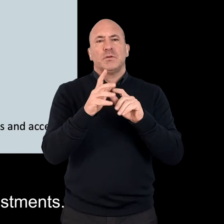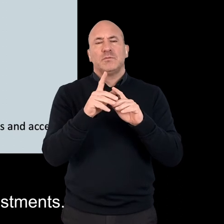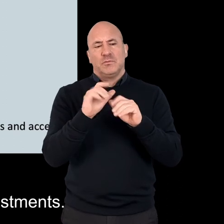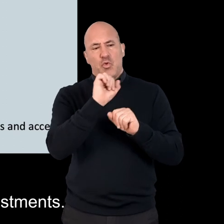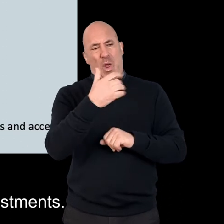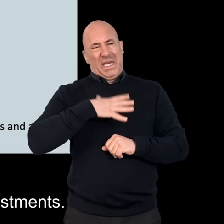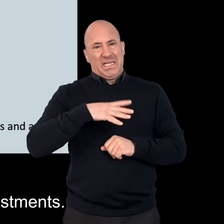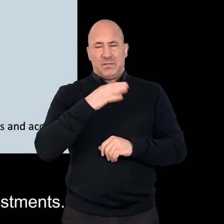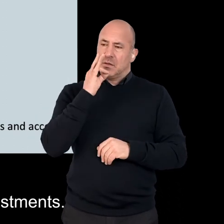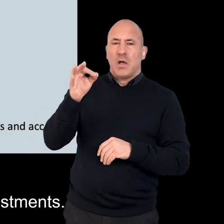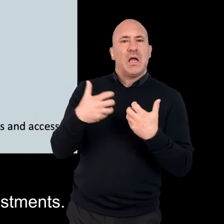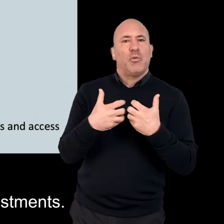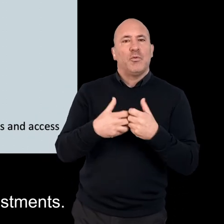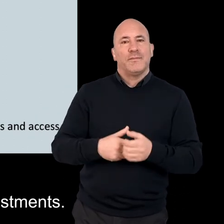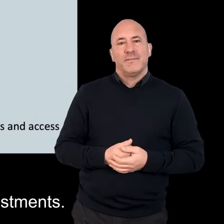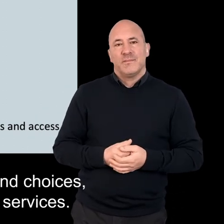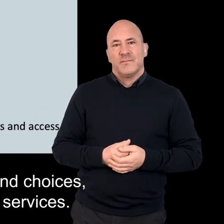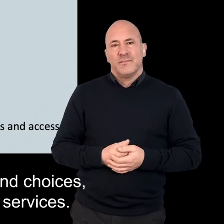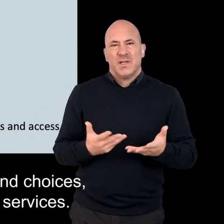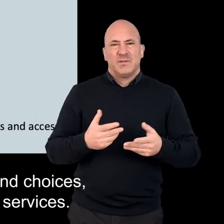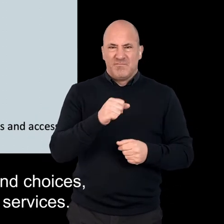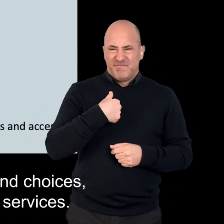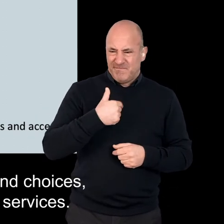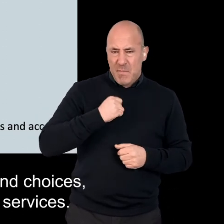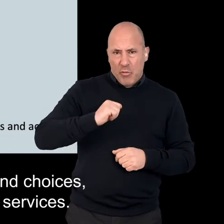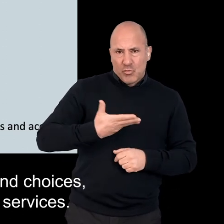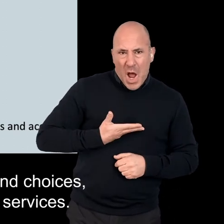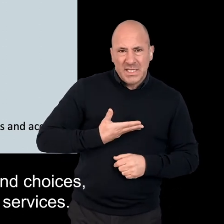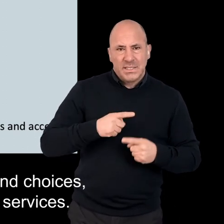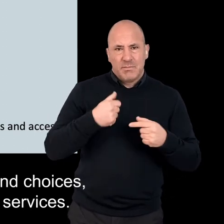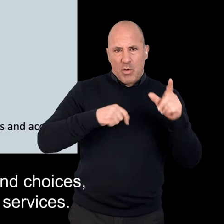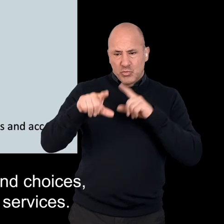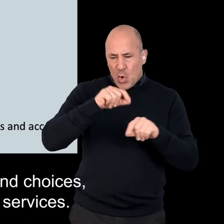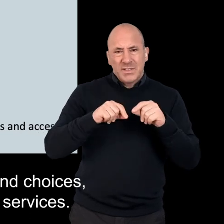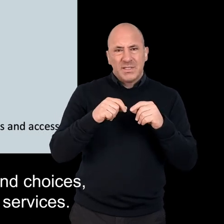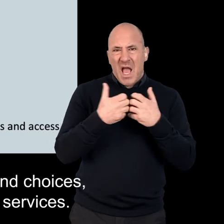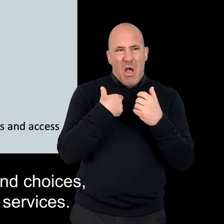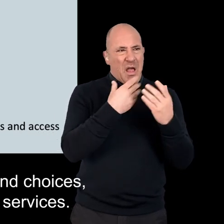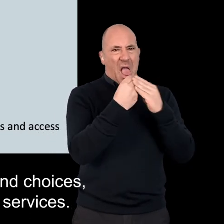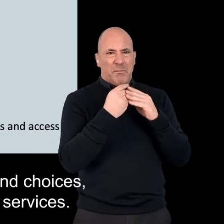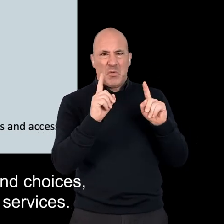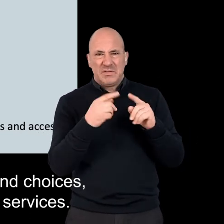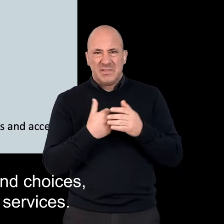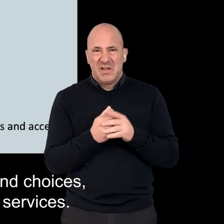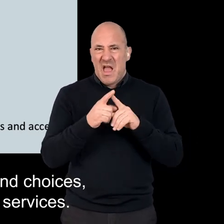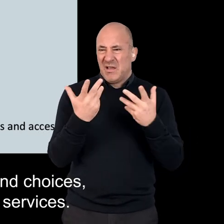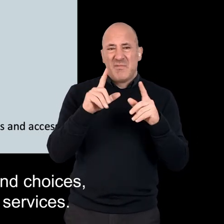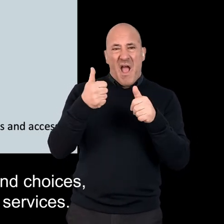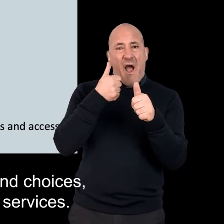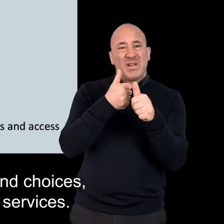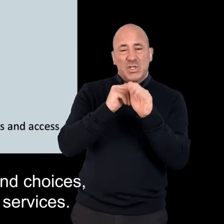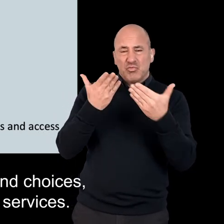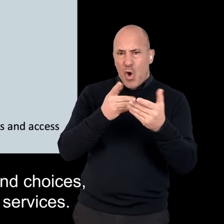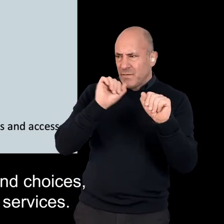any reasonable adjustments. How to get help to protect your rights and choices, for example, from different